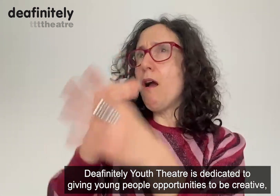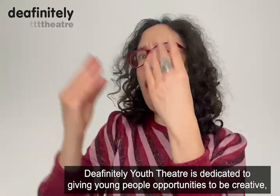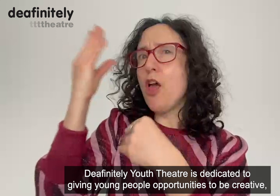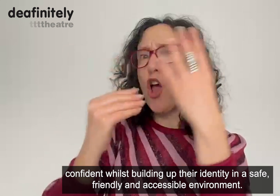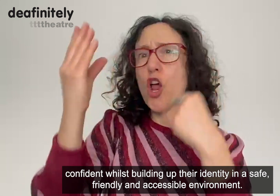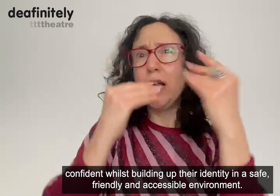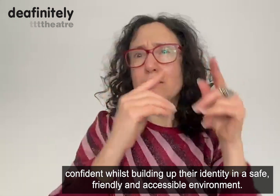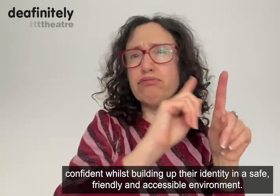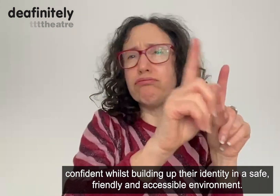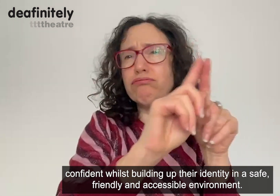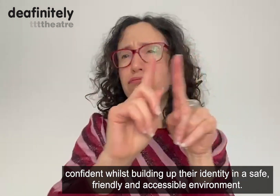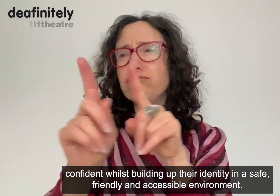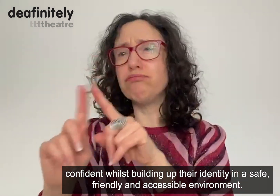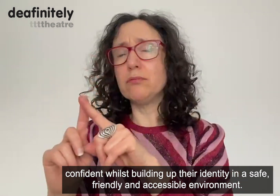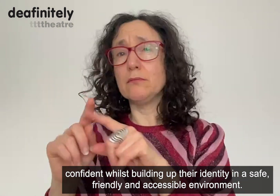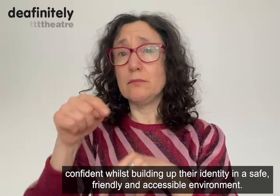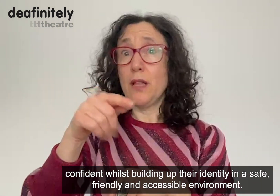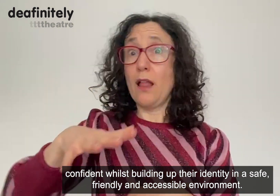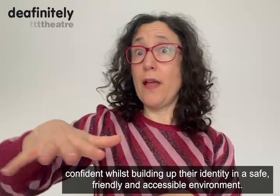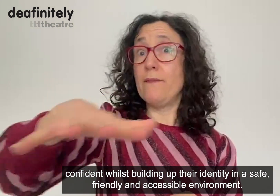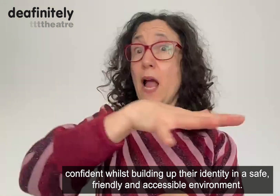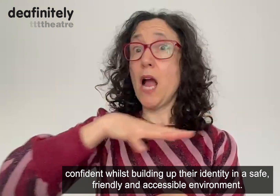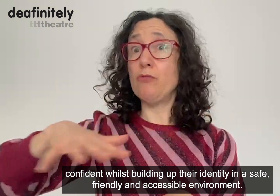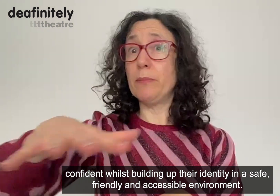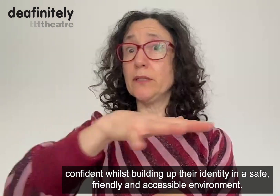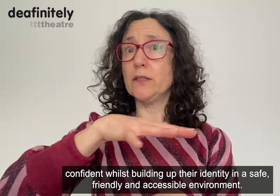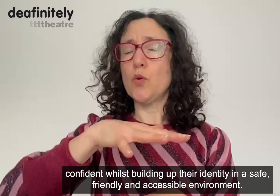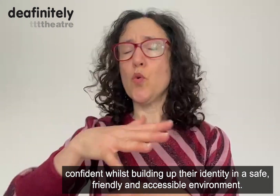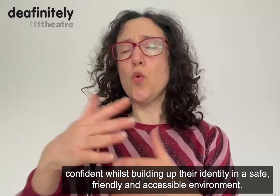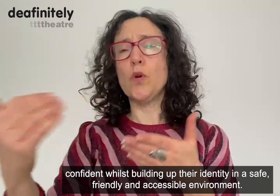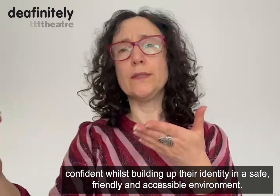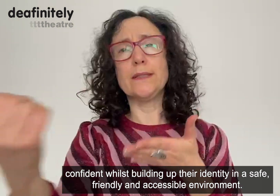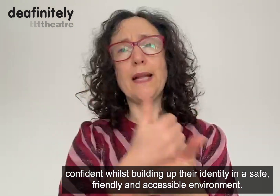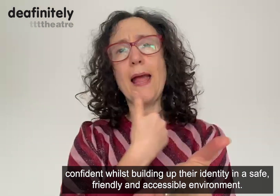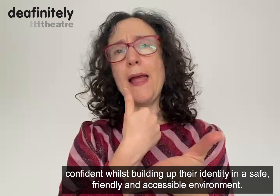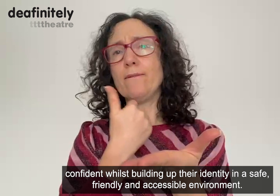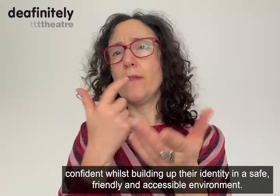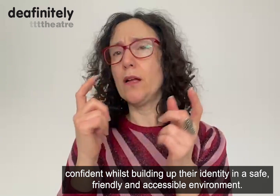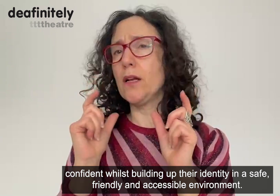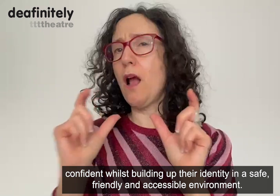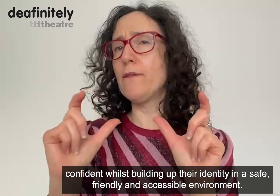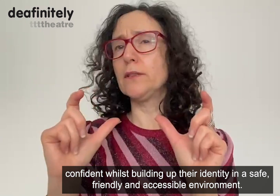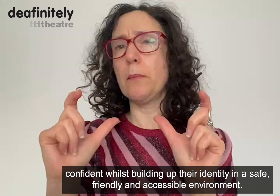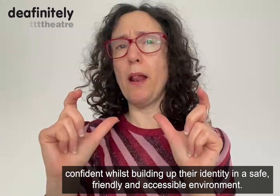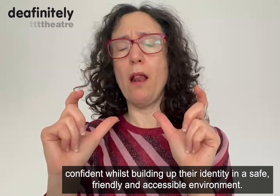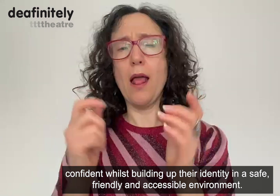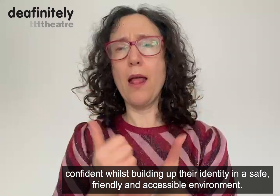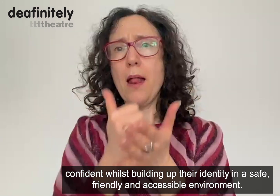confident, whilst building up their identity in a safe, friendly and accessible